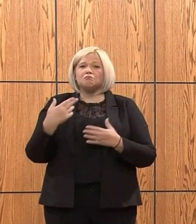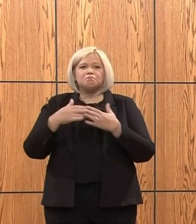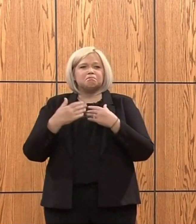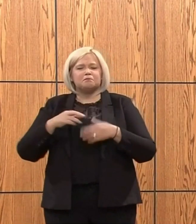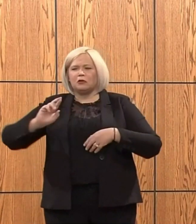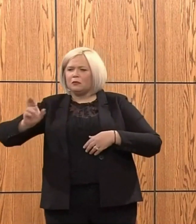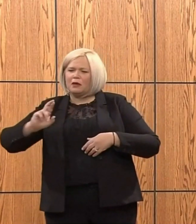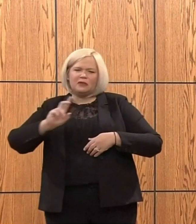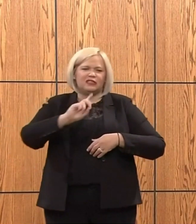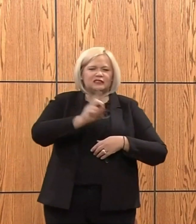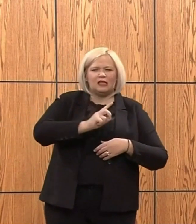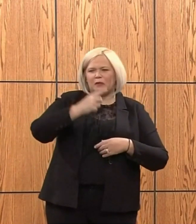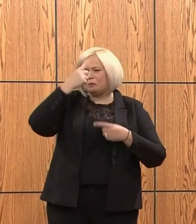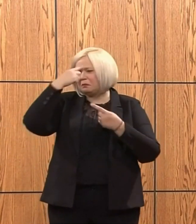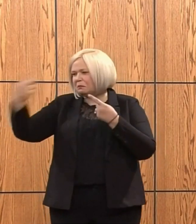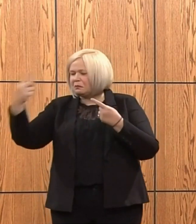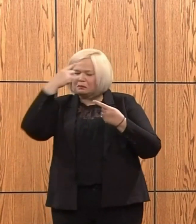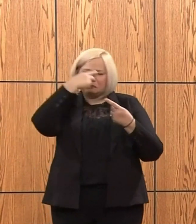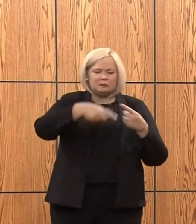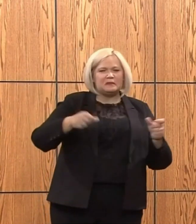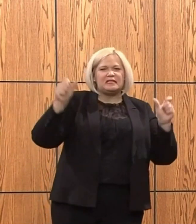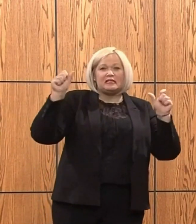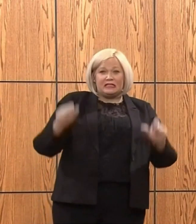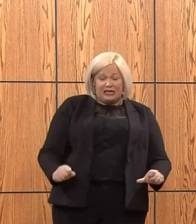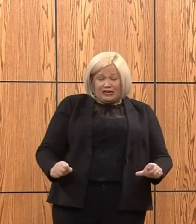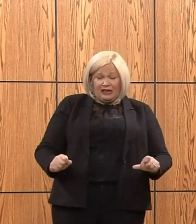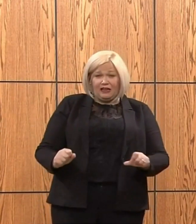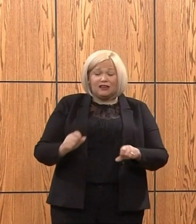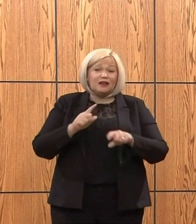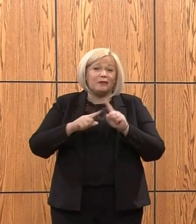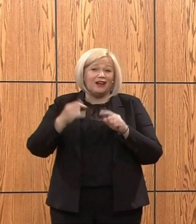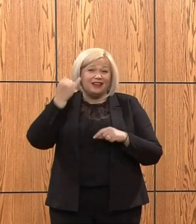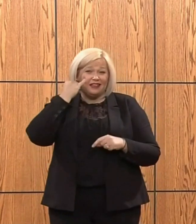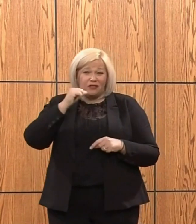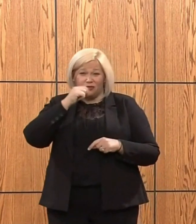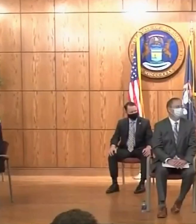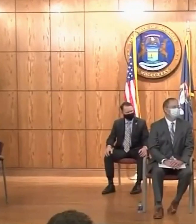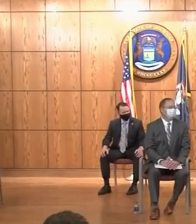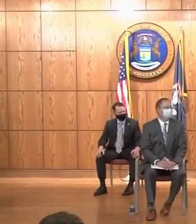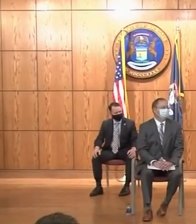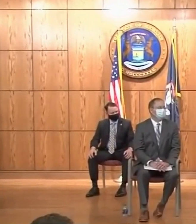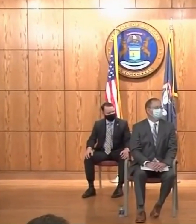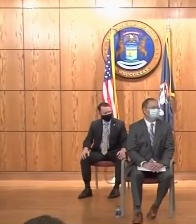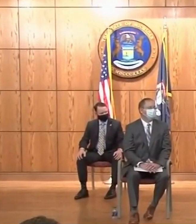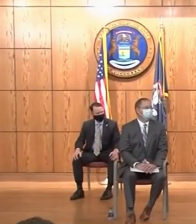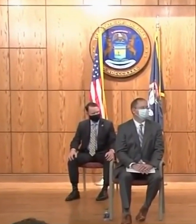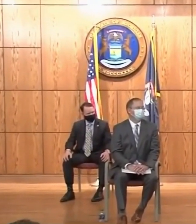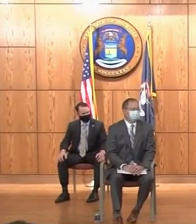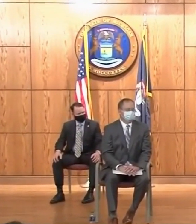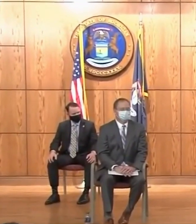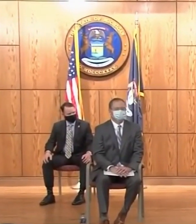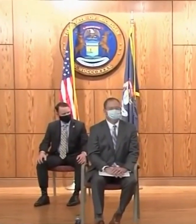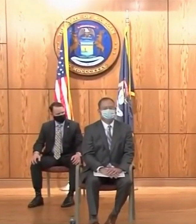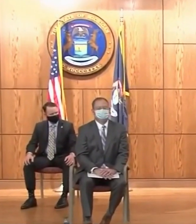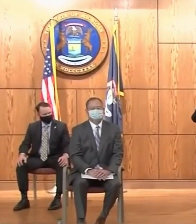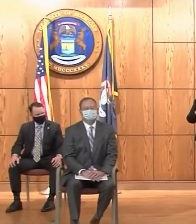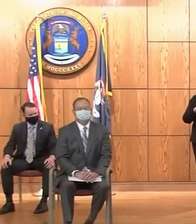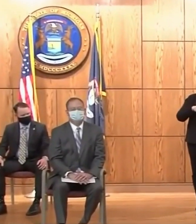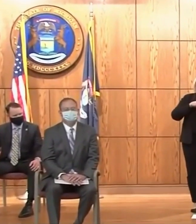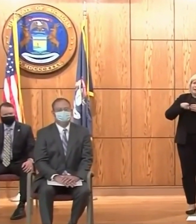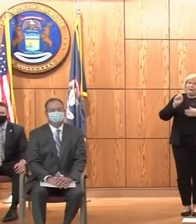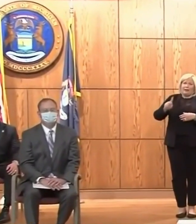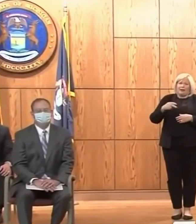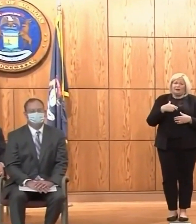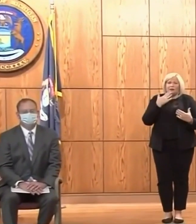but those disagreements should never, ever amount to violence. Authorities say the investigation is not